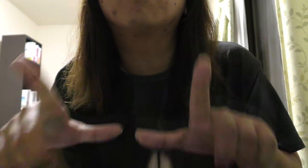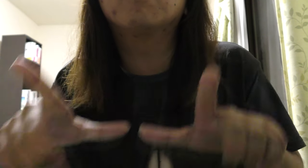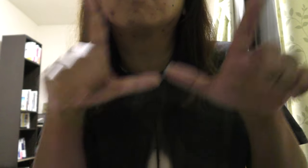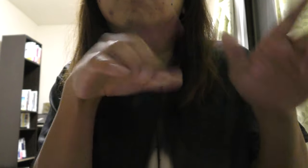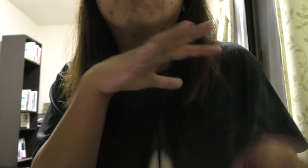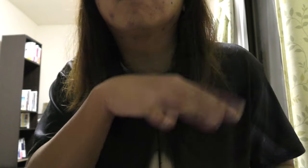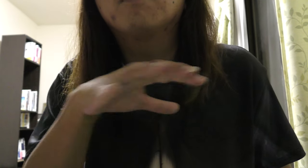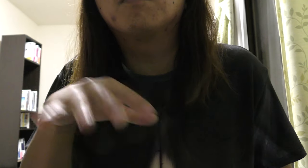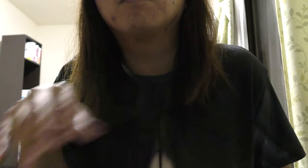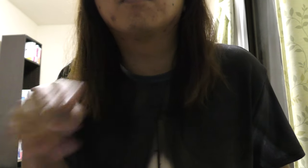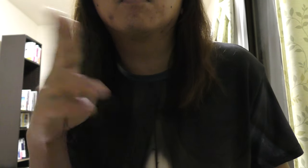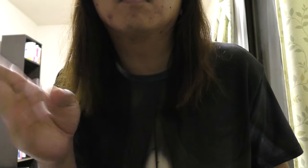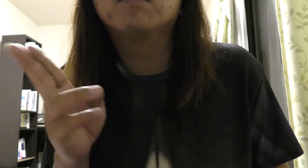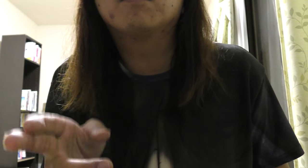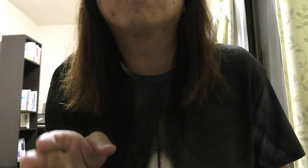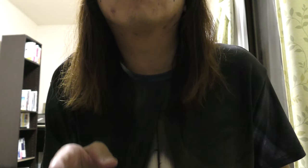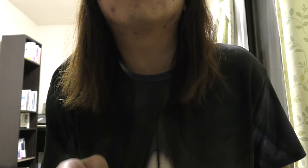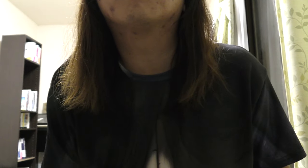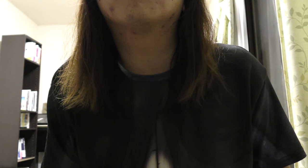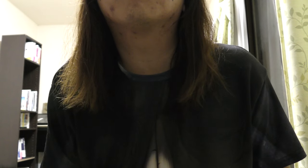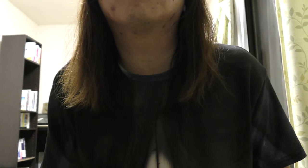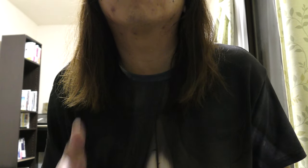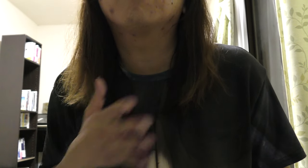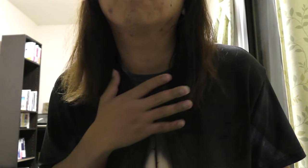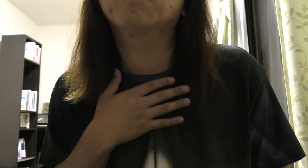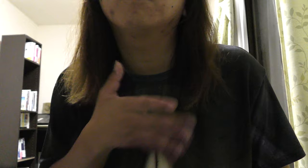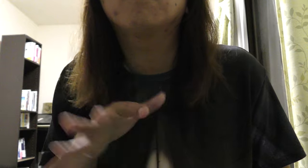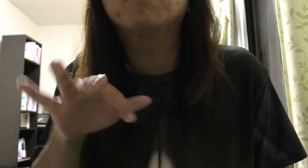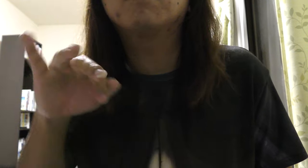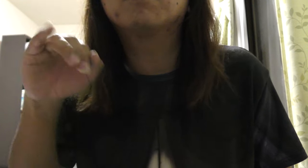can't say This is forever